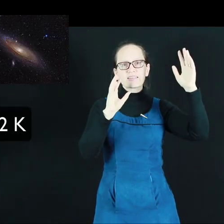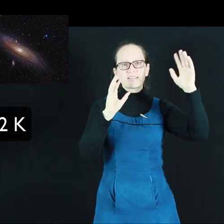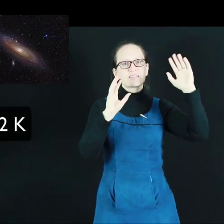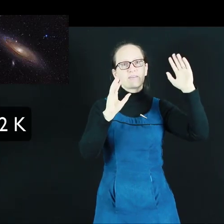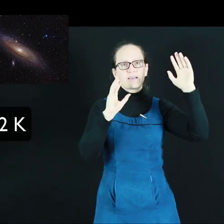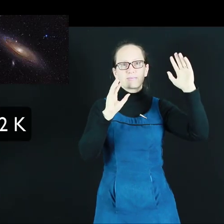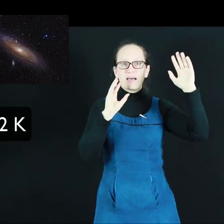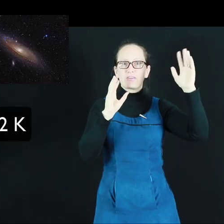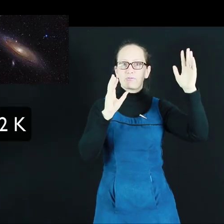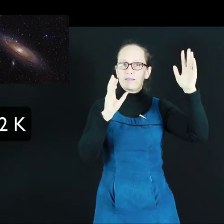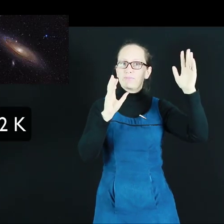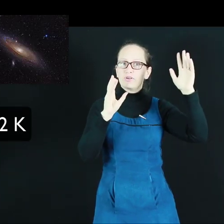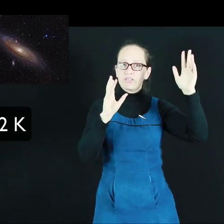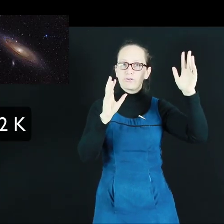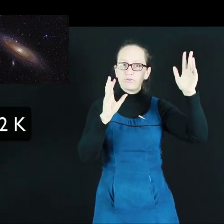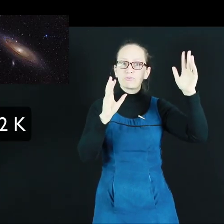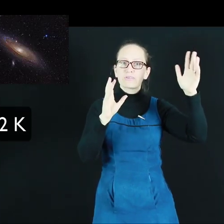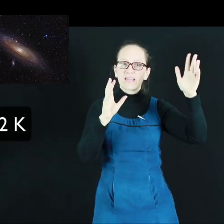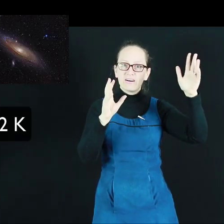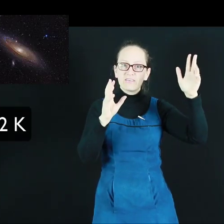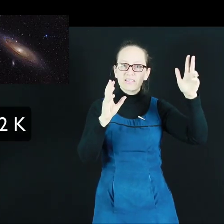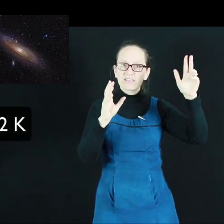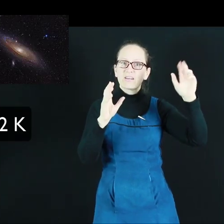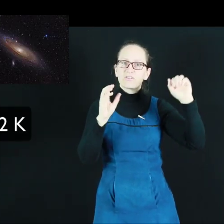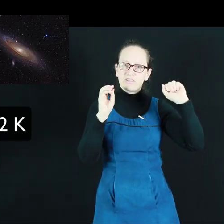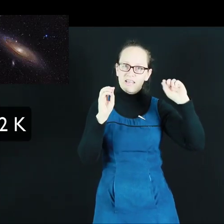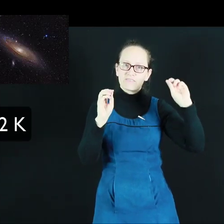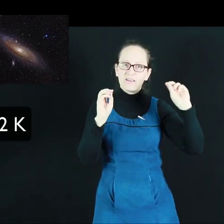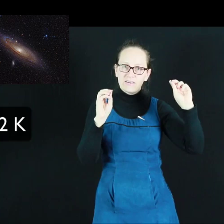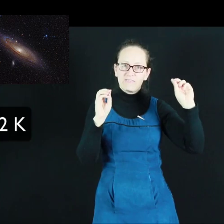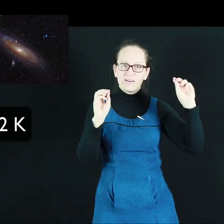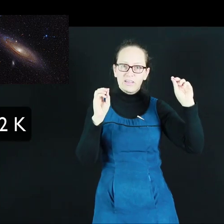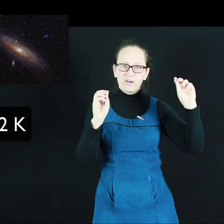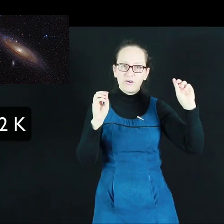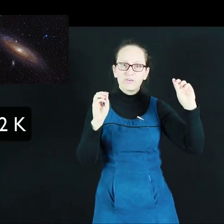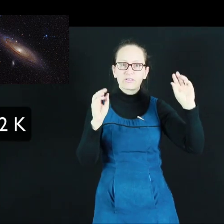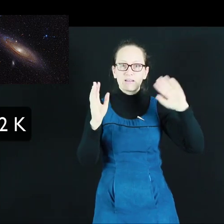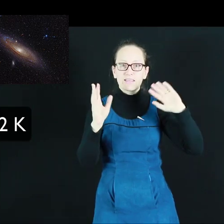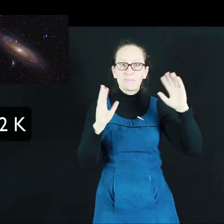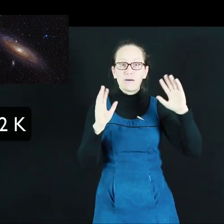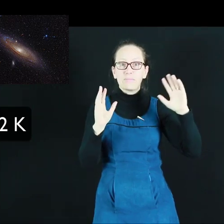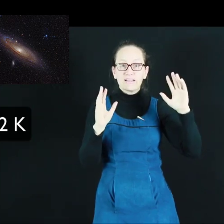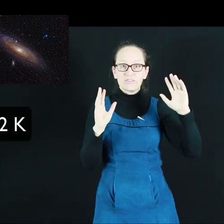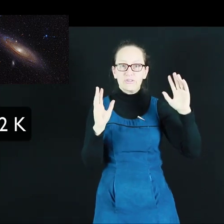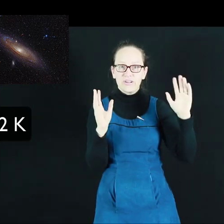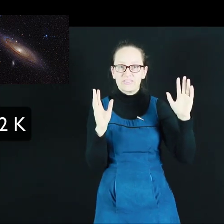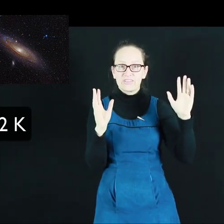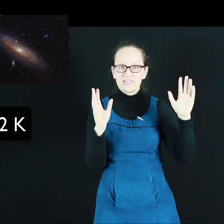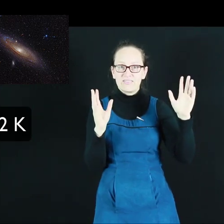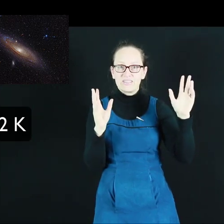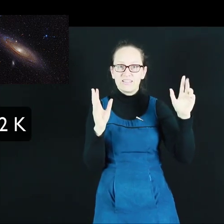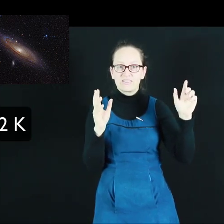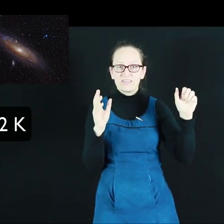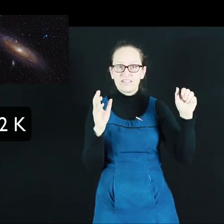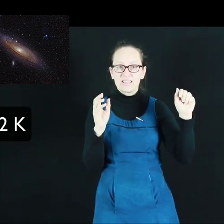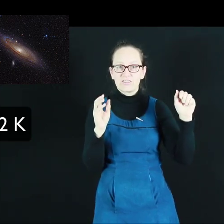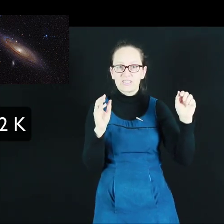is around about 3.2 Kelvins. So that's very, very cold around about minus 270 degrees Celsius.